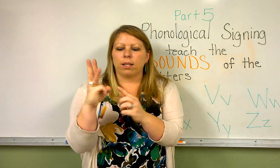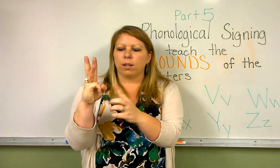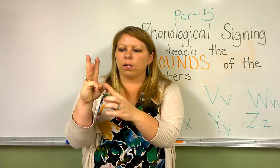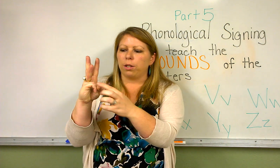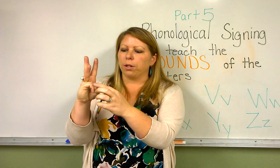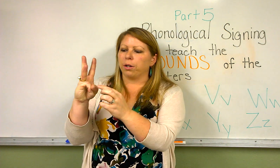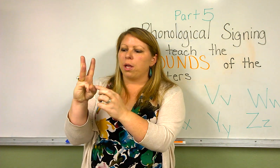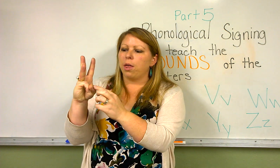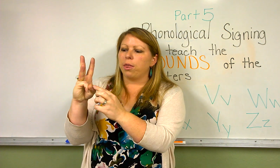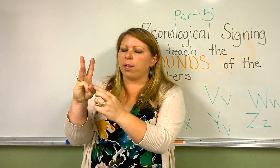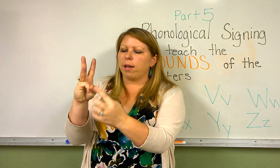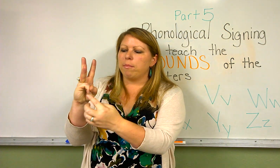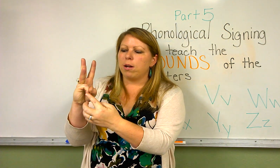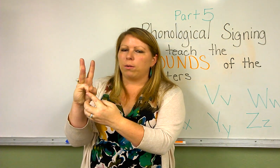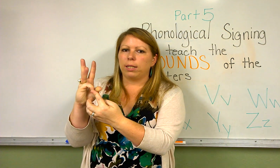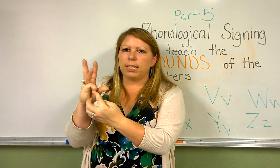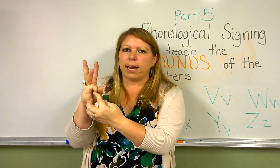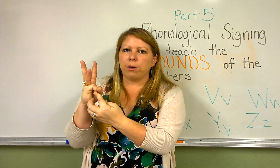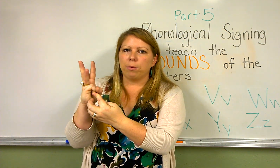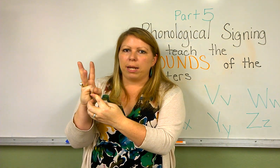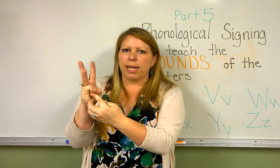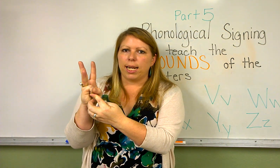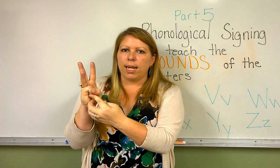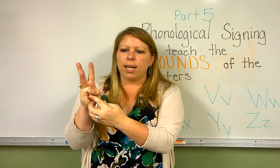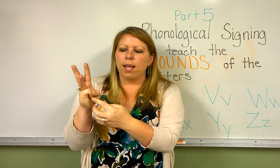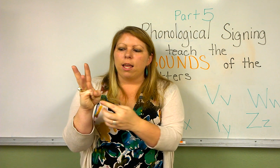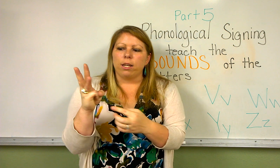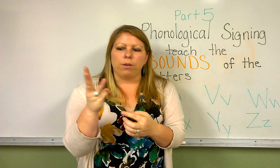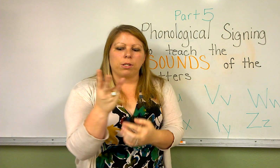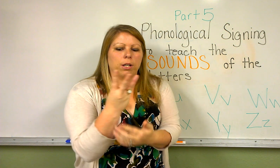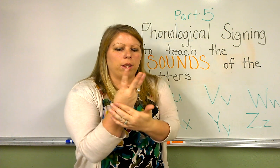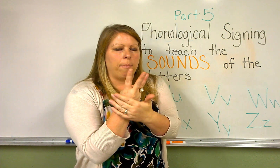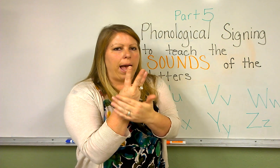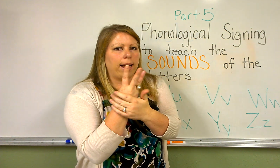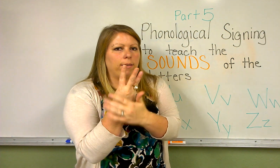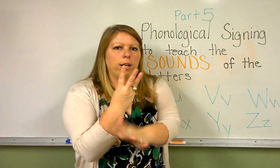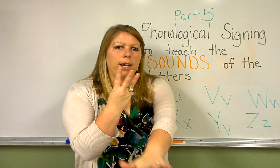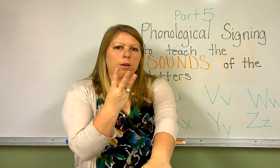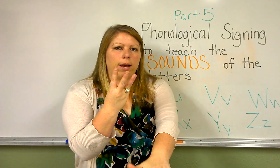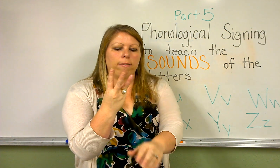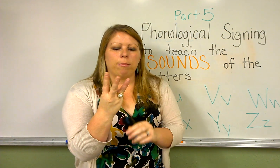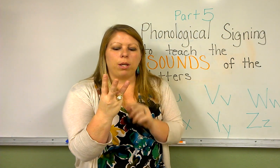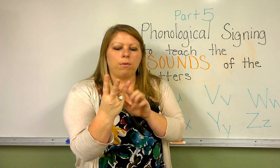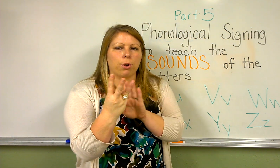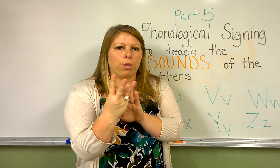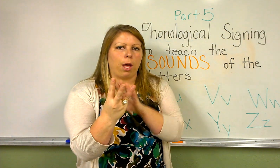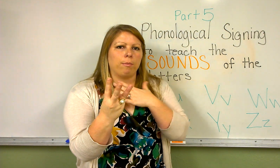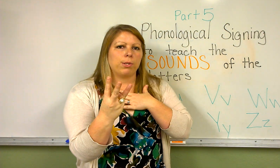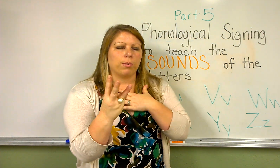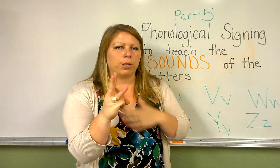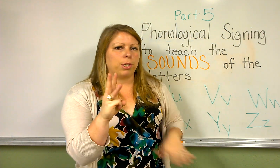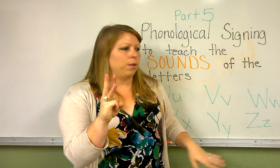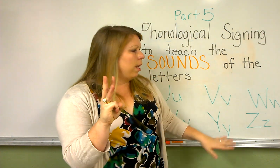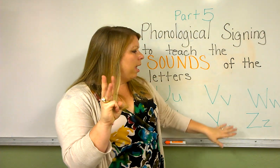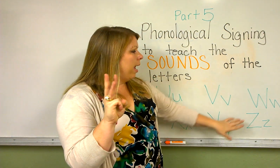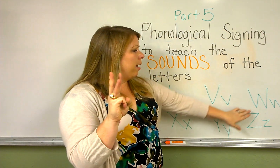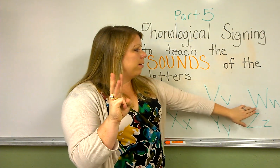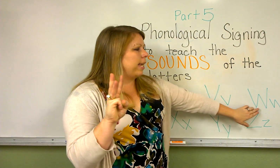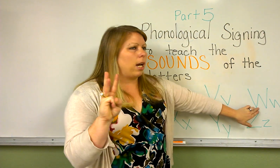your thumb holding down your pinky. You turn the back of your hand away from me. You turn thumb towards you, and you say